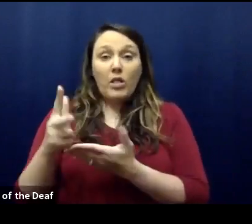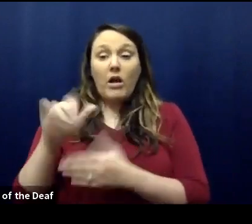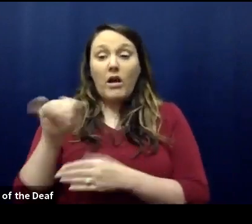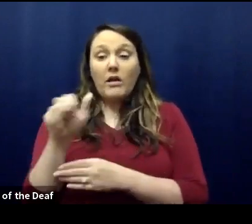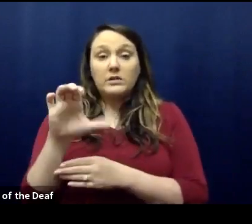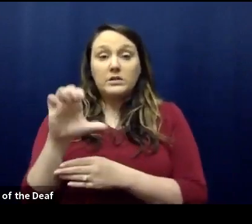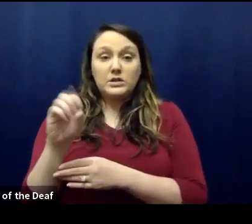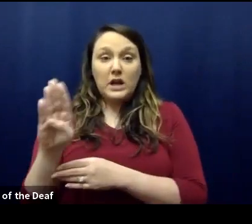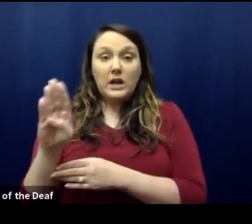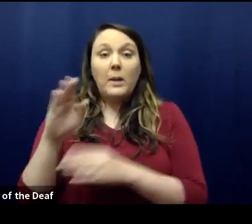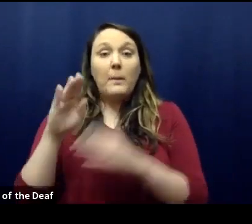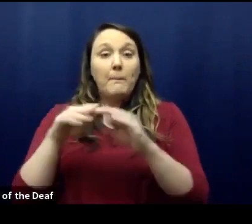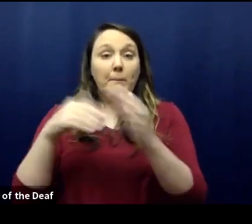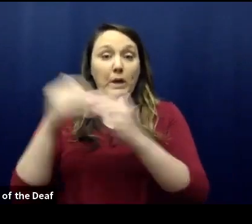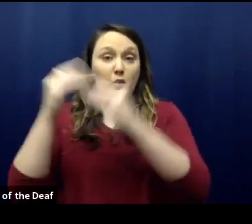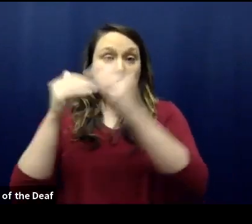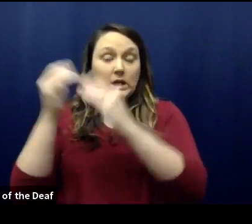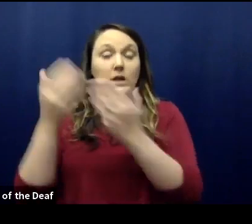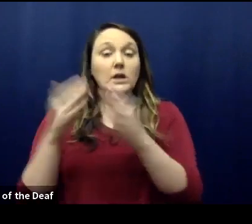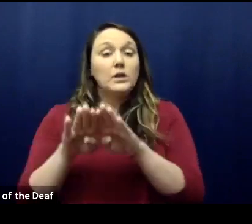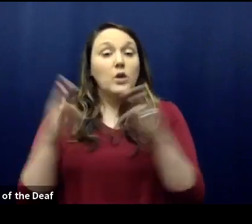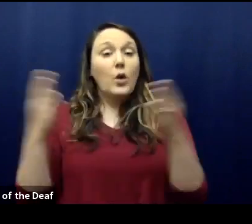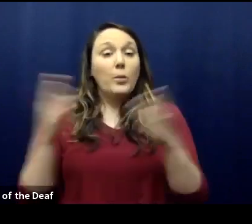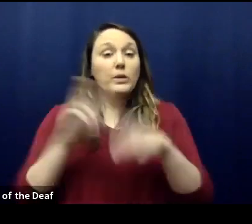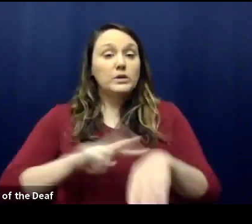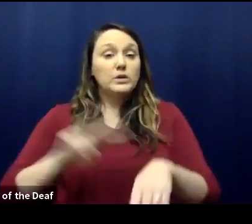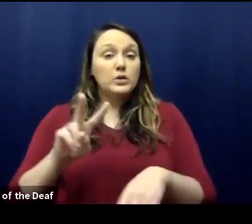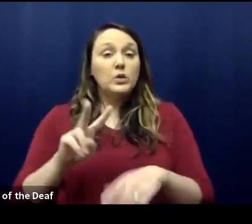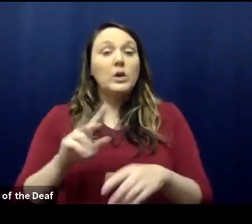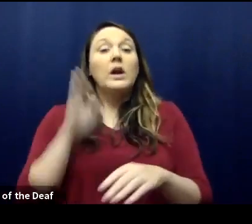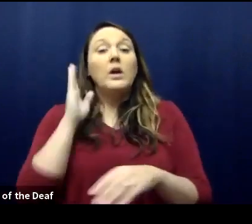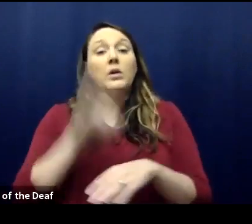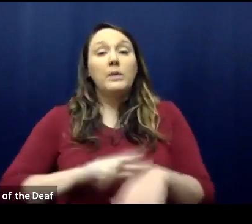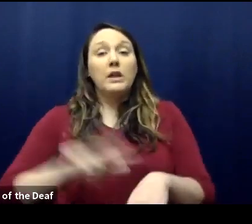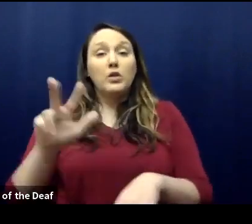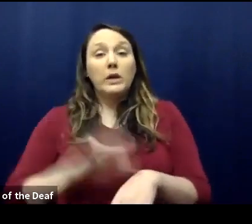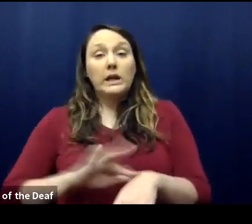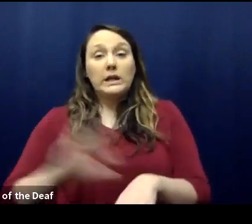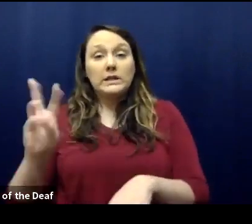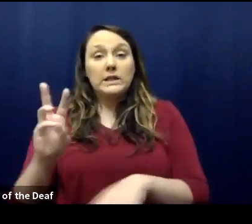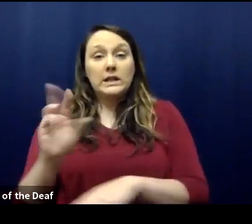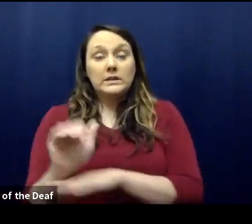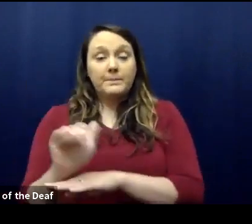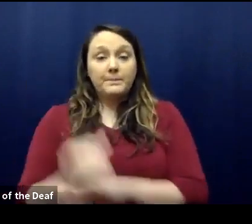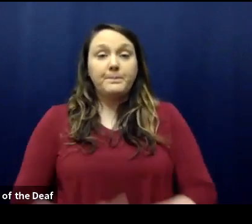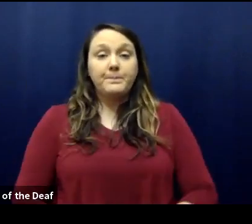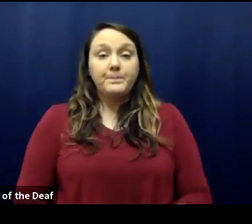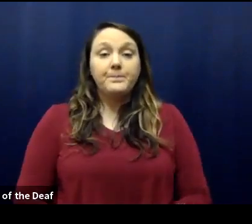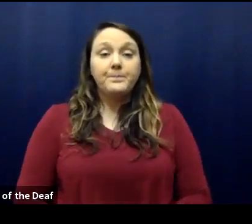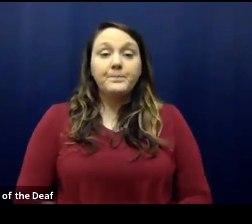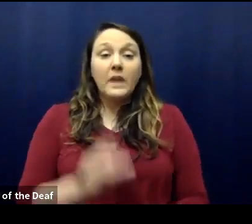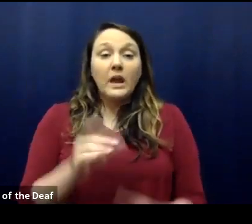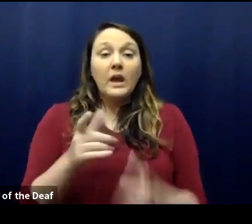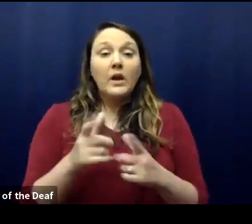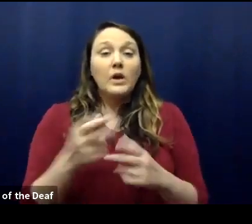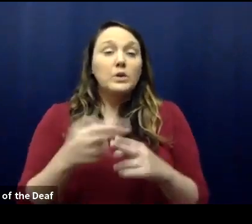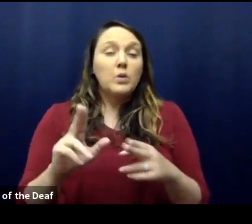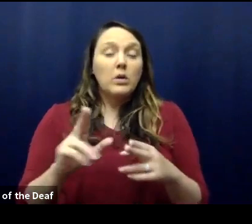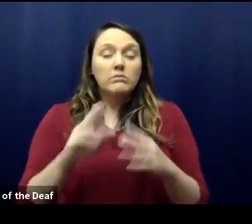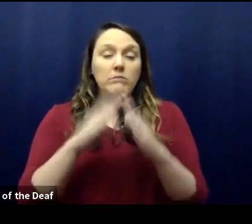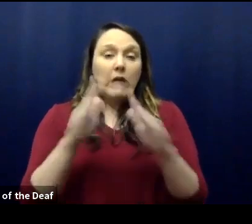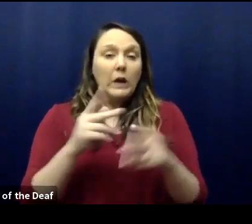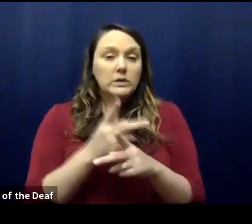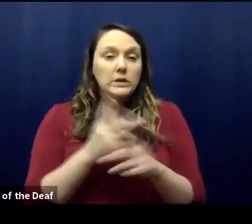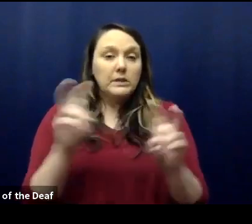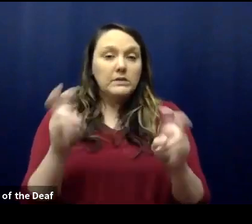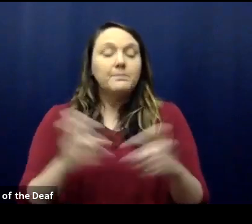Gates will open at 2 p.m. and the event will take place from 3 to 6 p.m. For a quick note of housekeeping, we